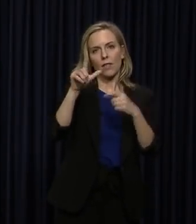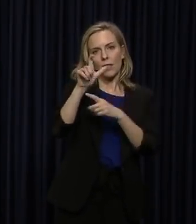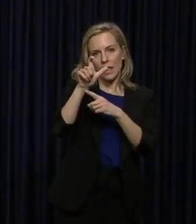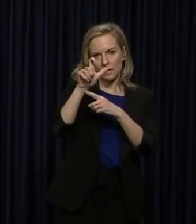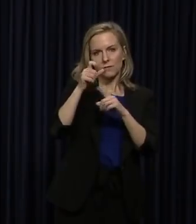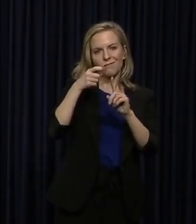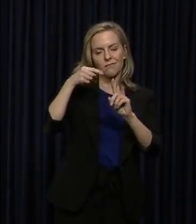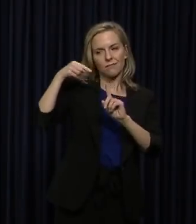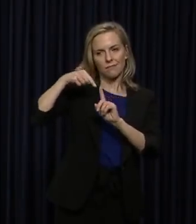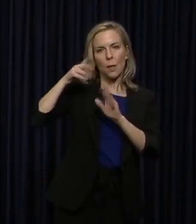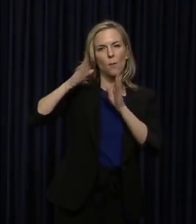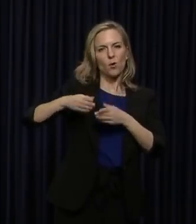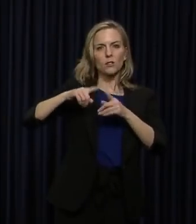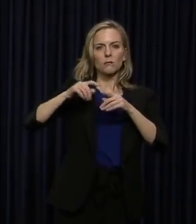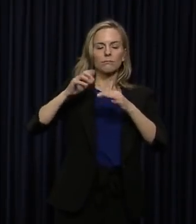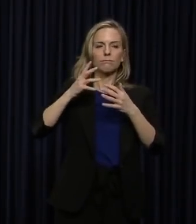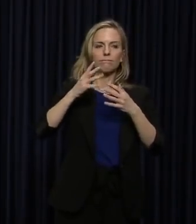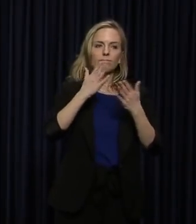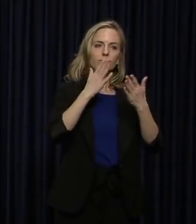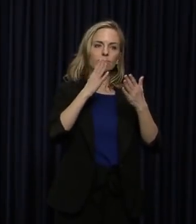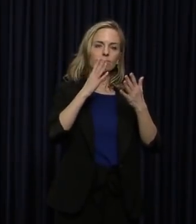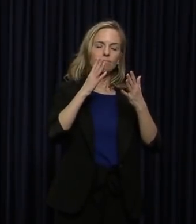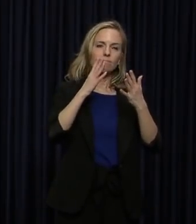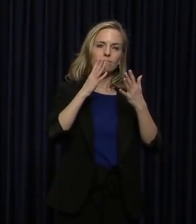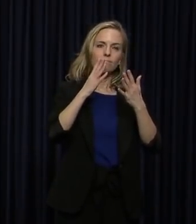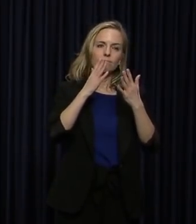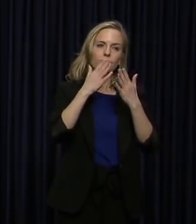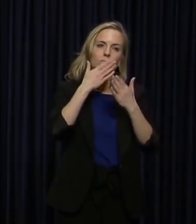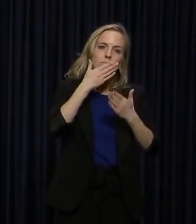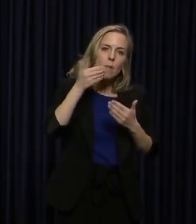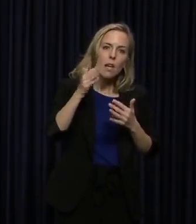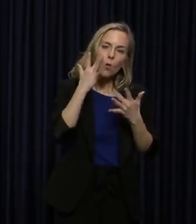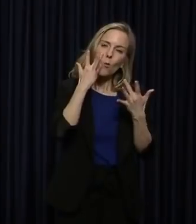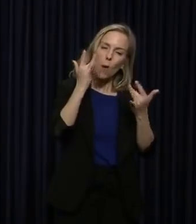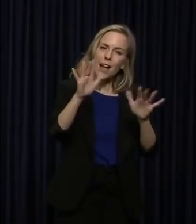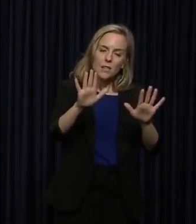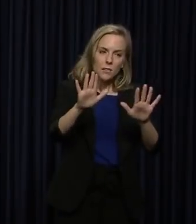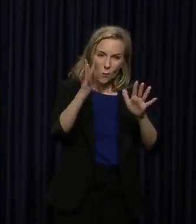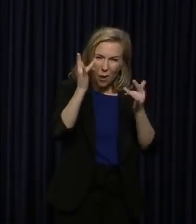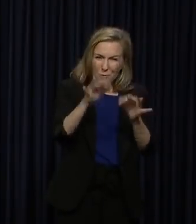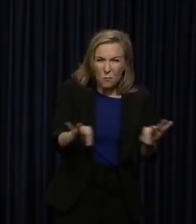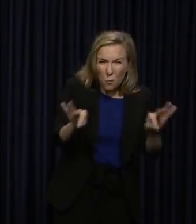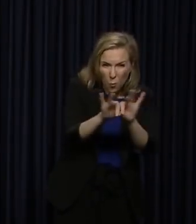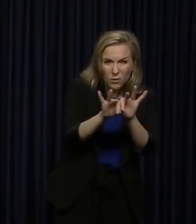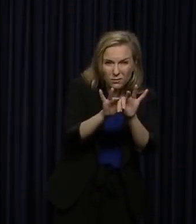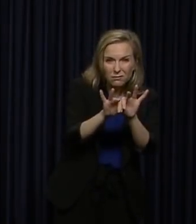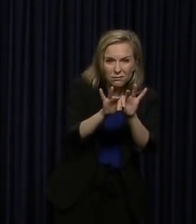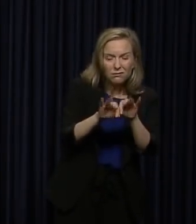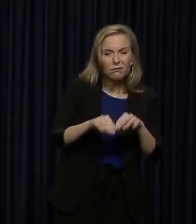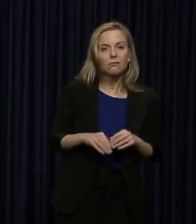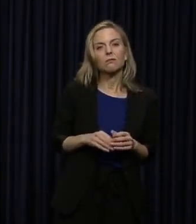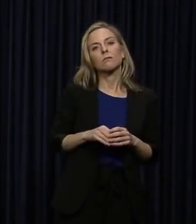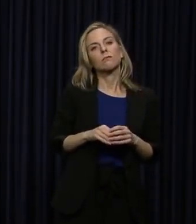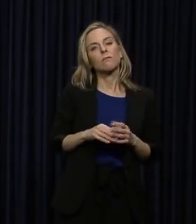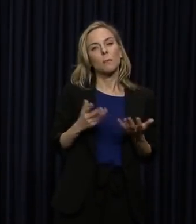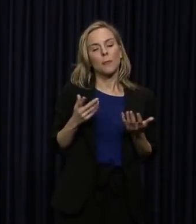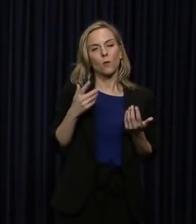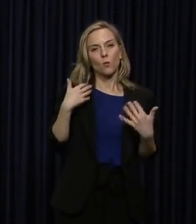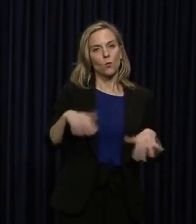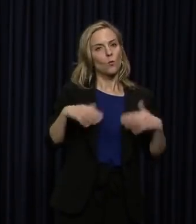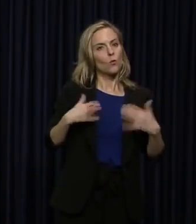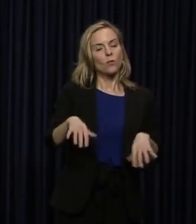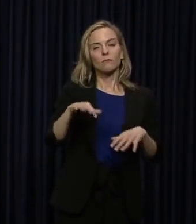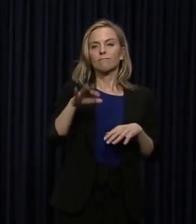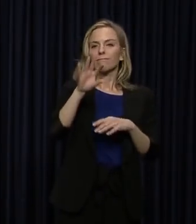his absolute best. This is why it's important. There were numerous